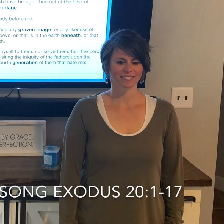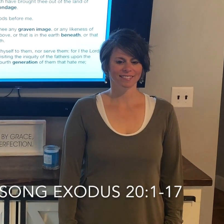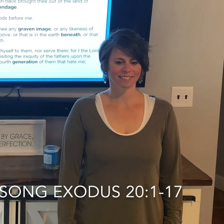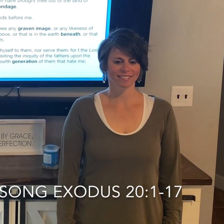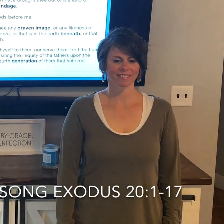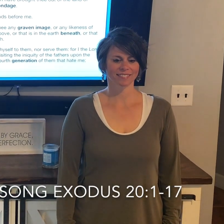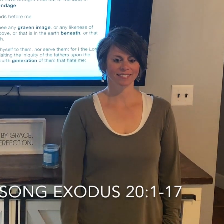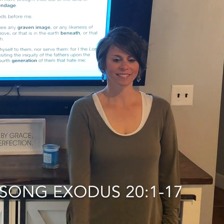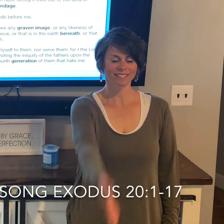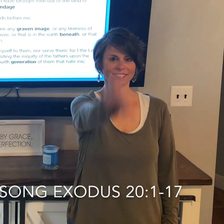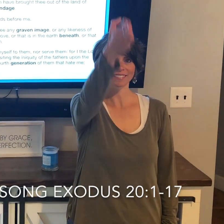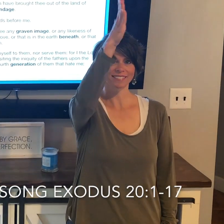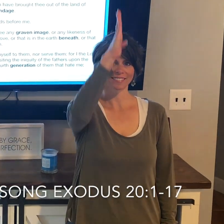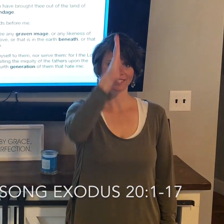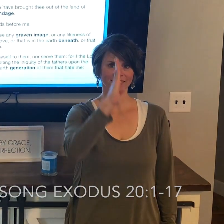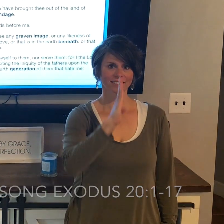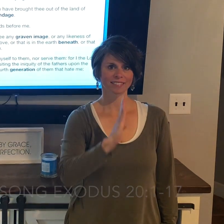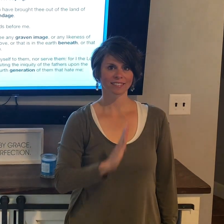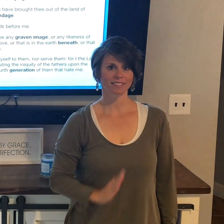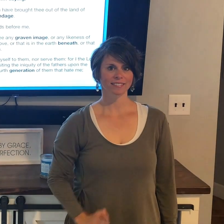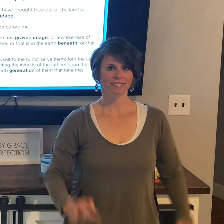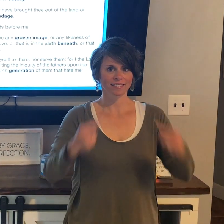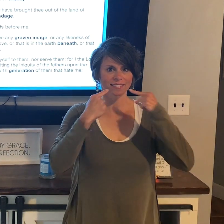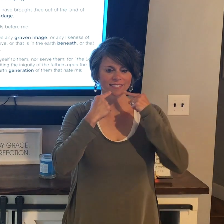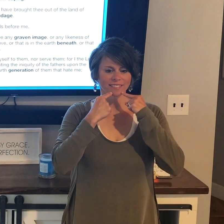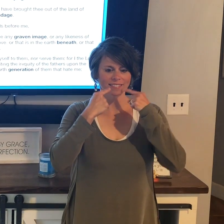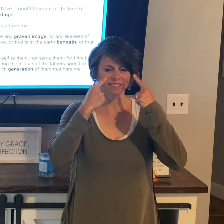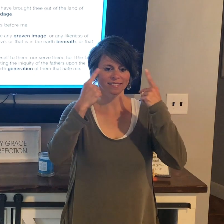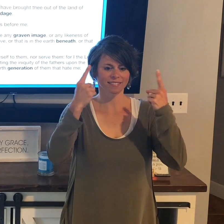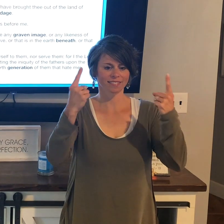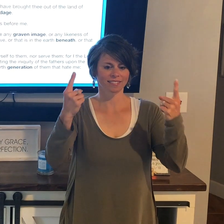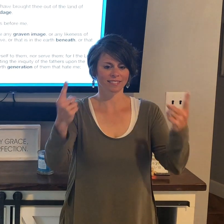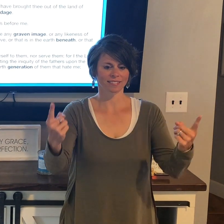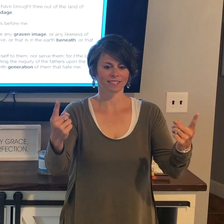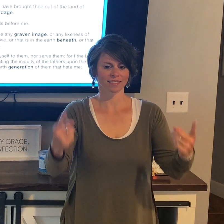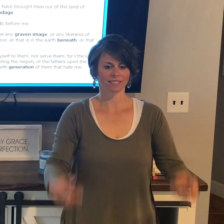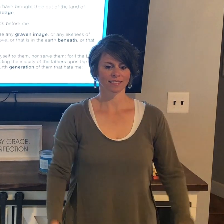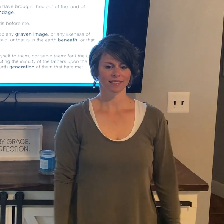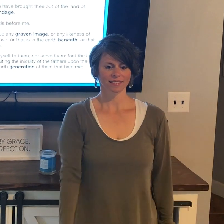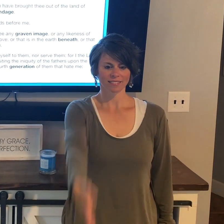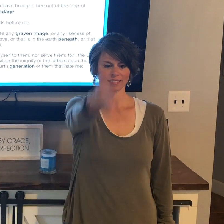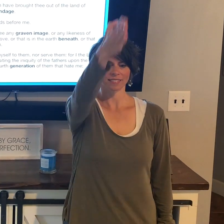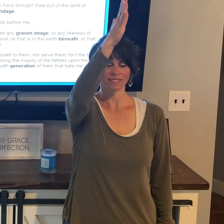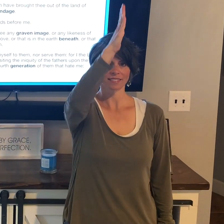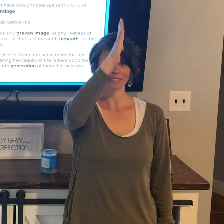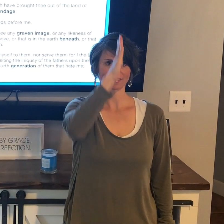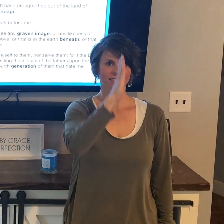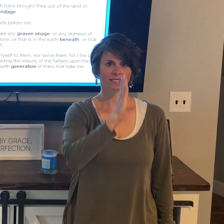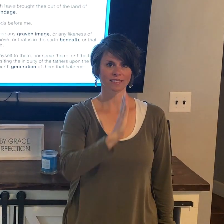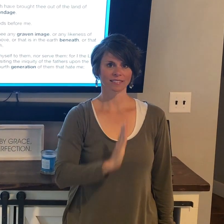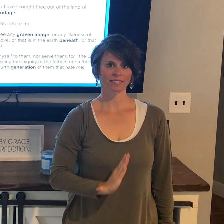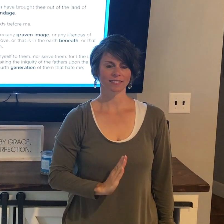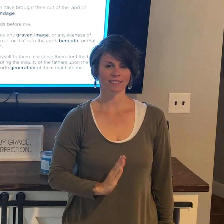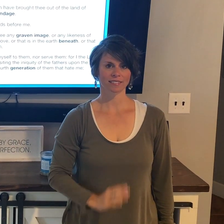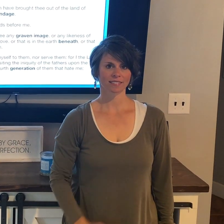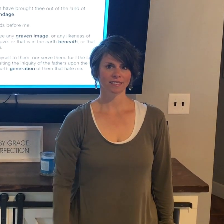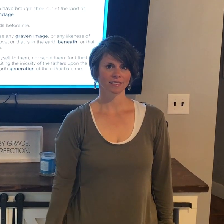And God spake all these words, saying, I am the Lord thy God, which hath brought thee